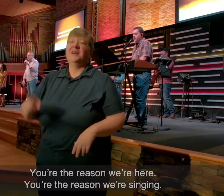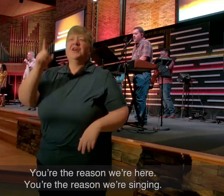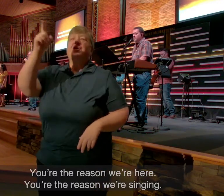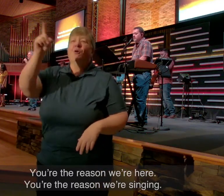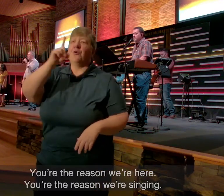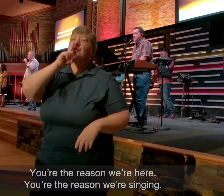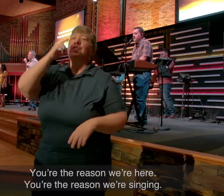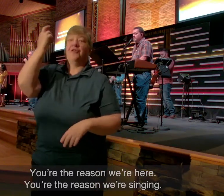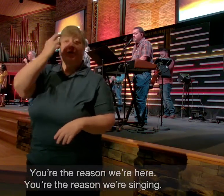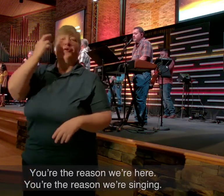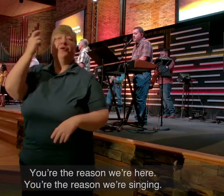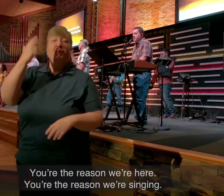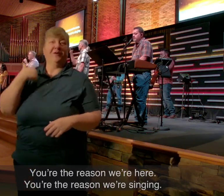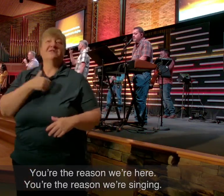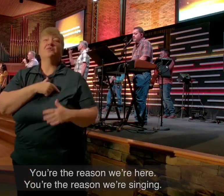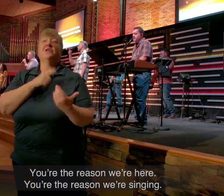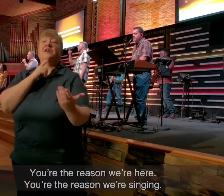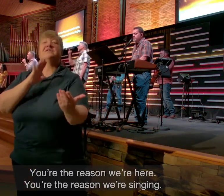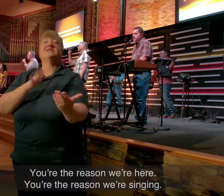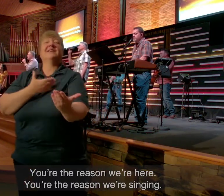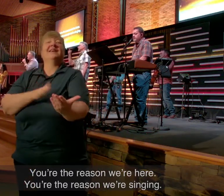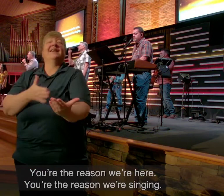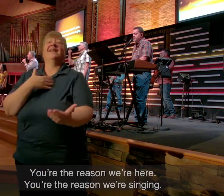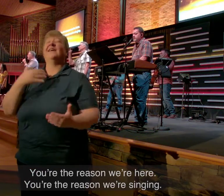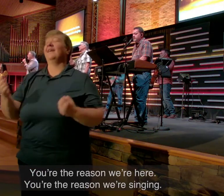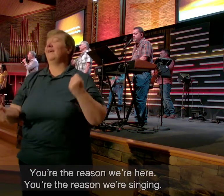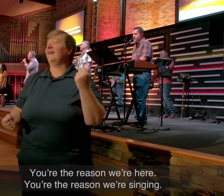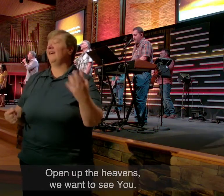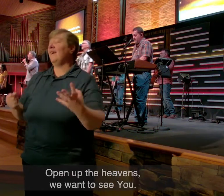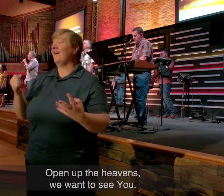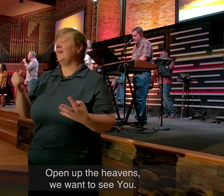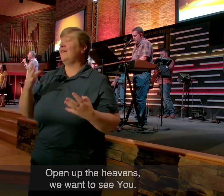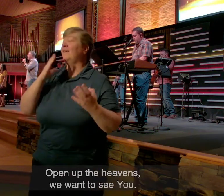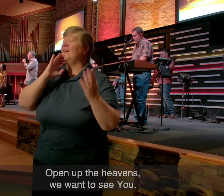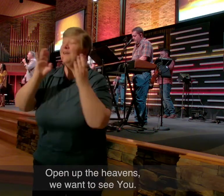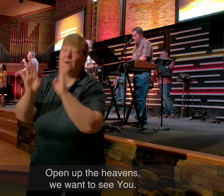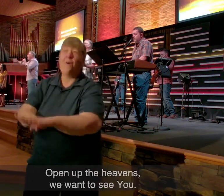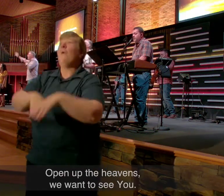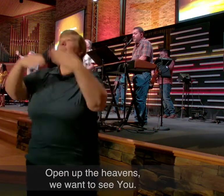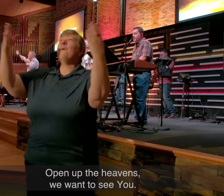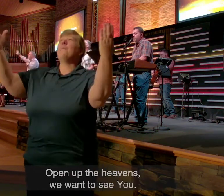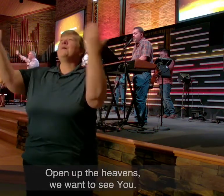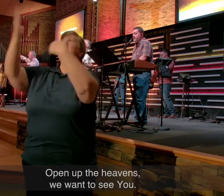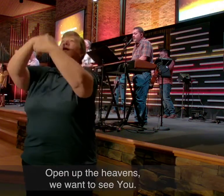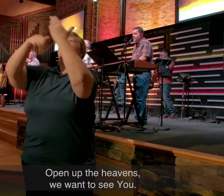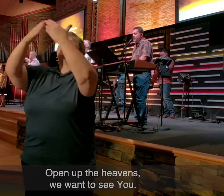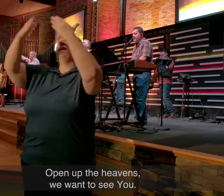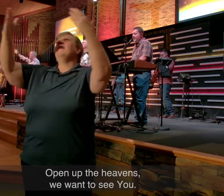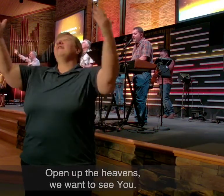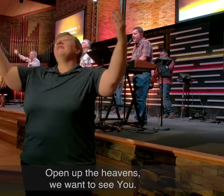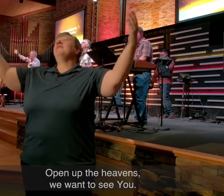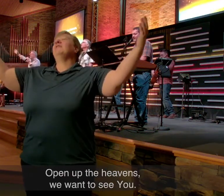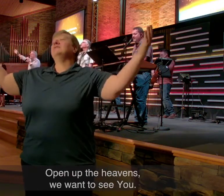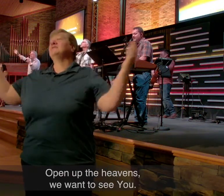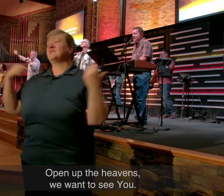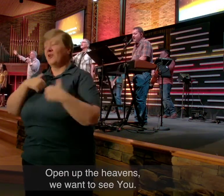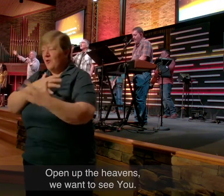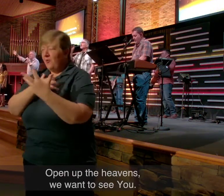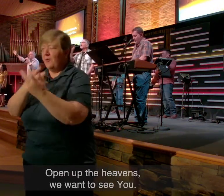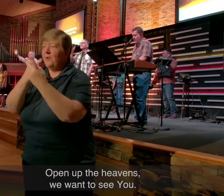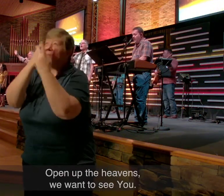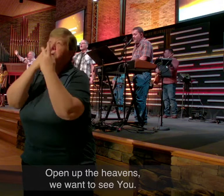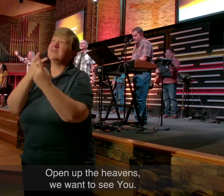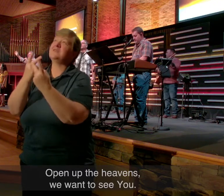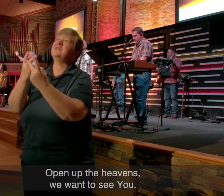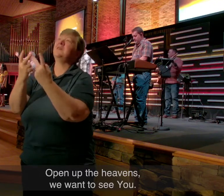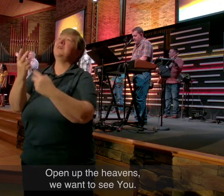You're the reason we're singing. Open up the heavens. We